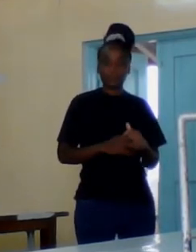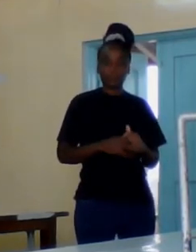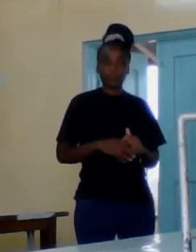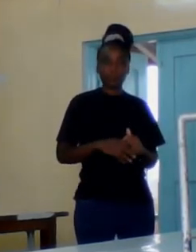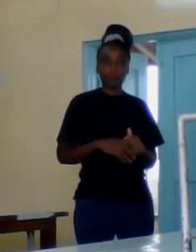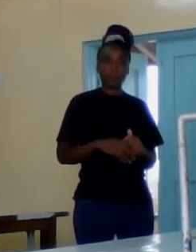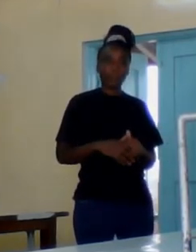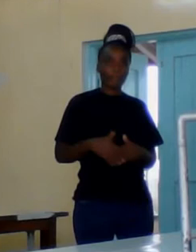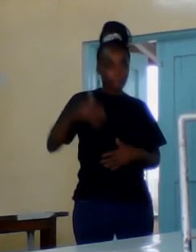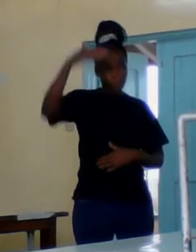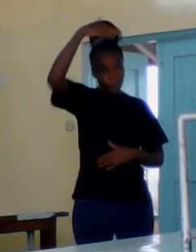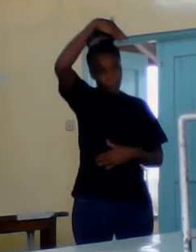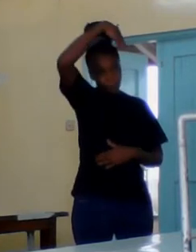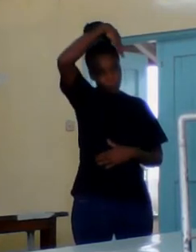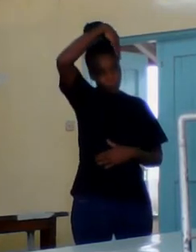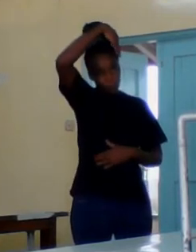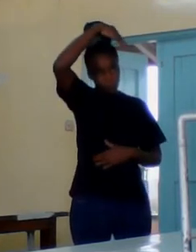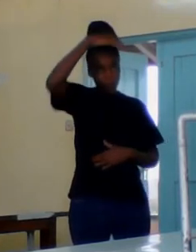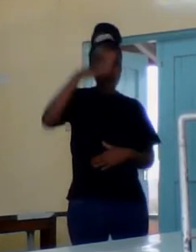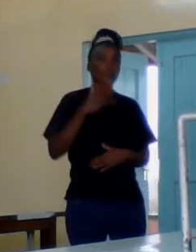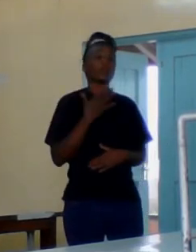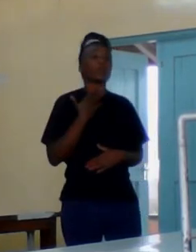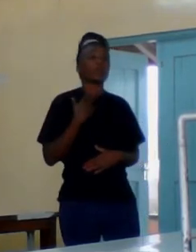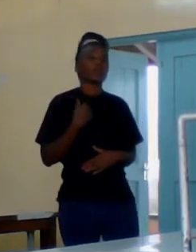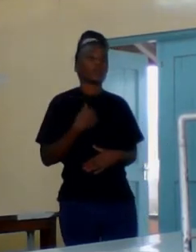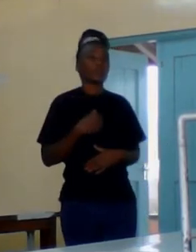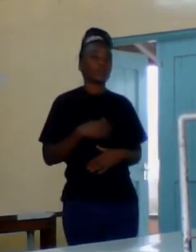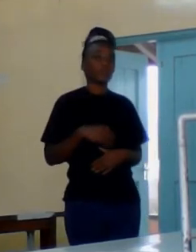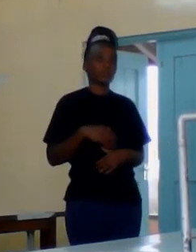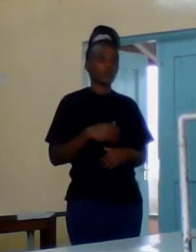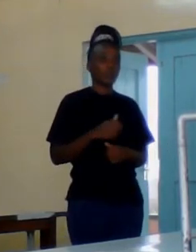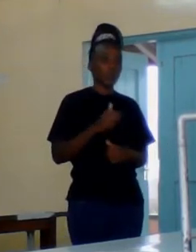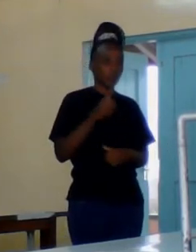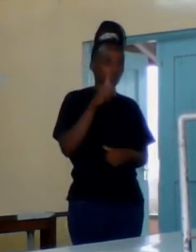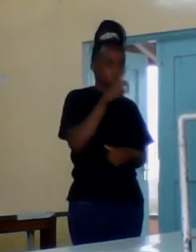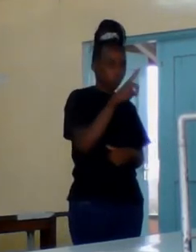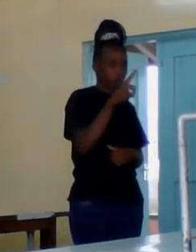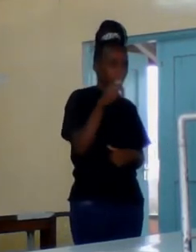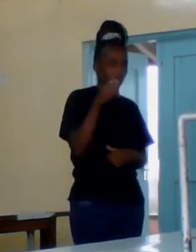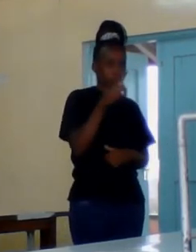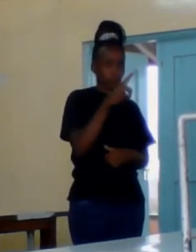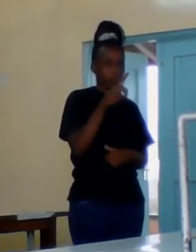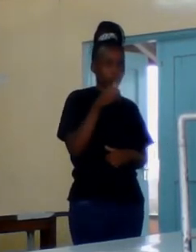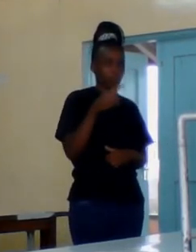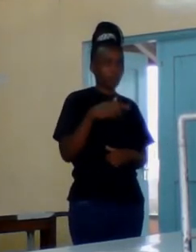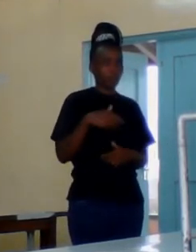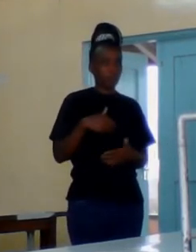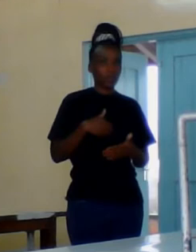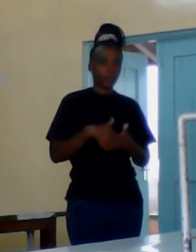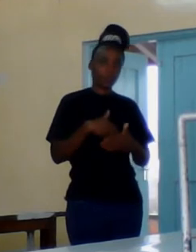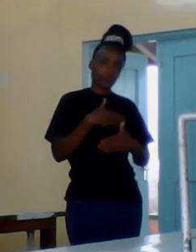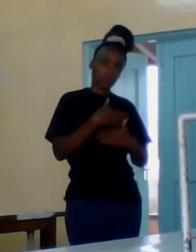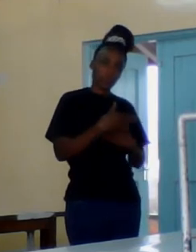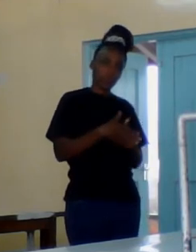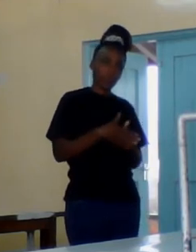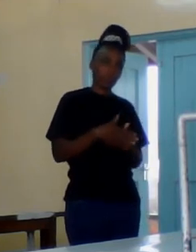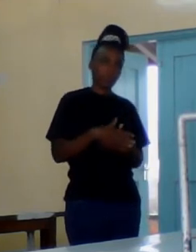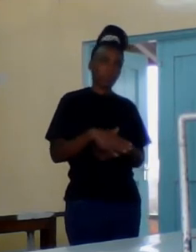to take a video and then after she took a laptop and a phone